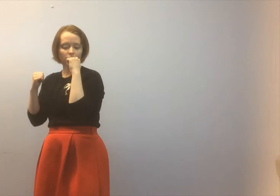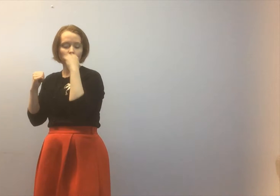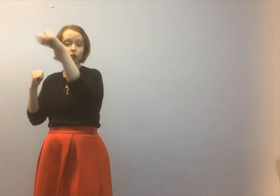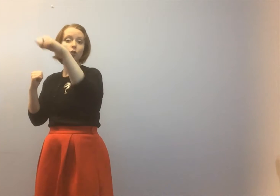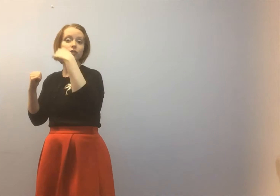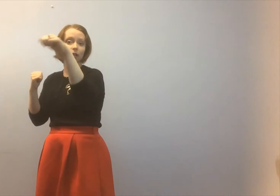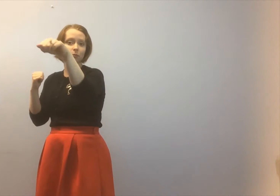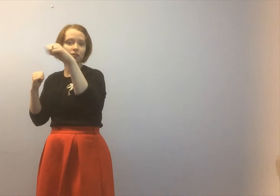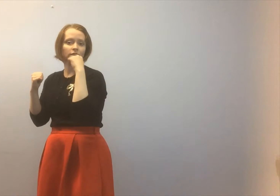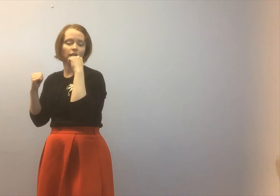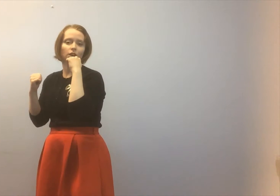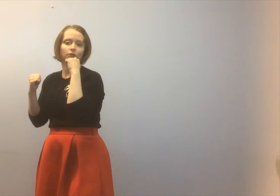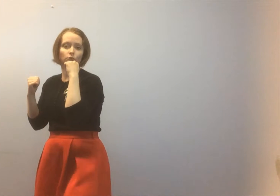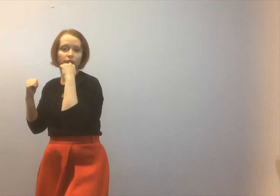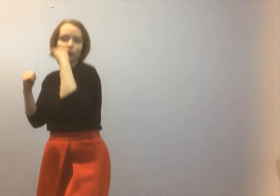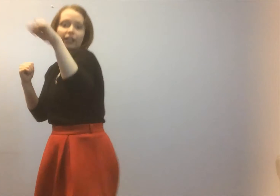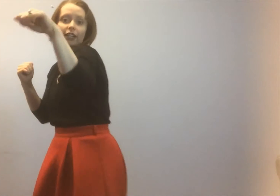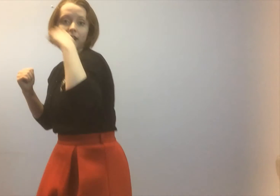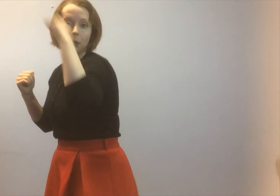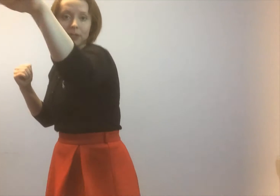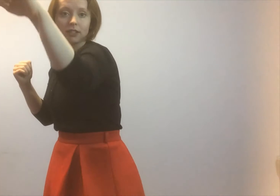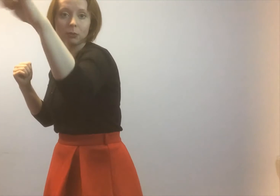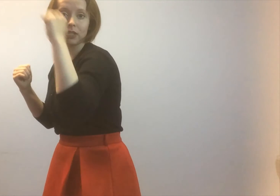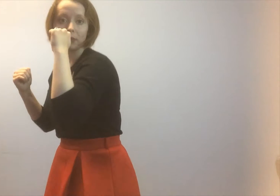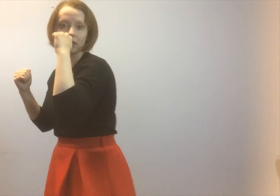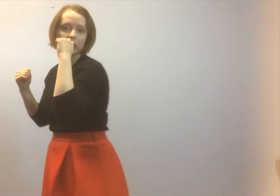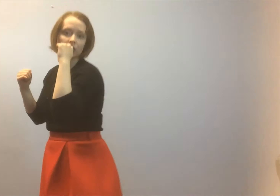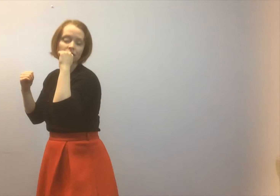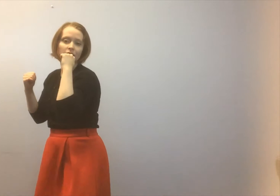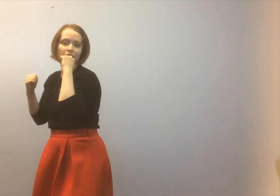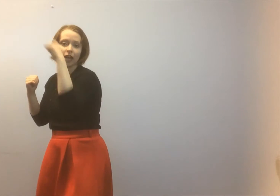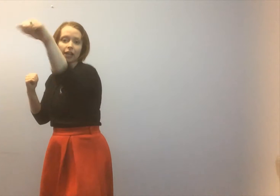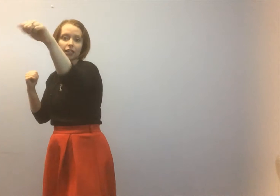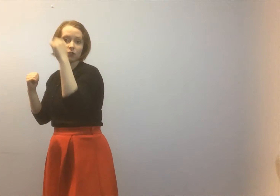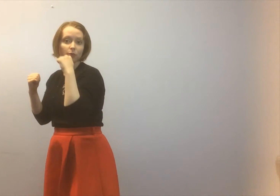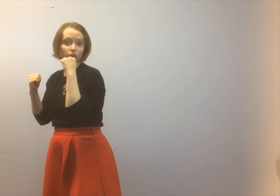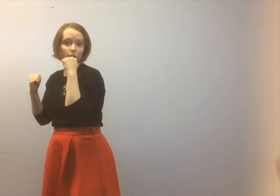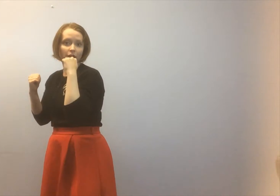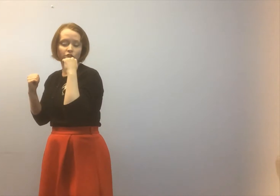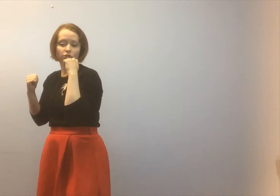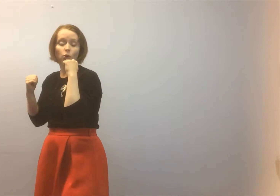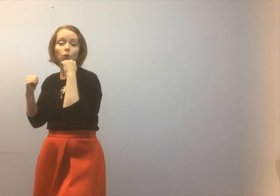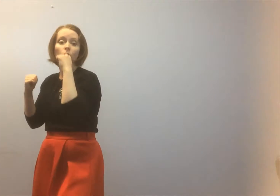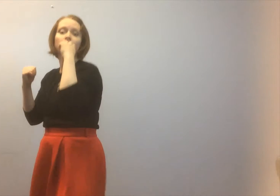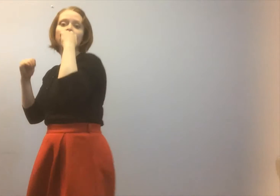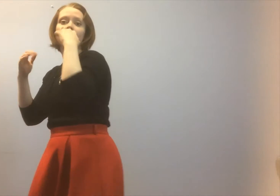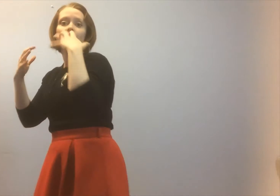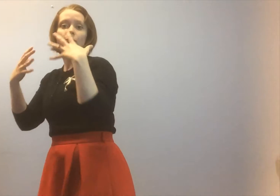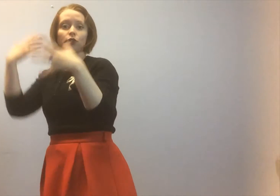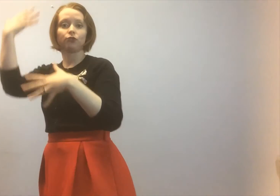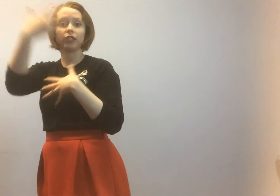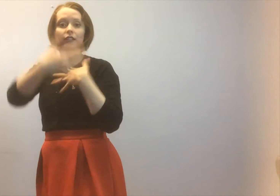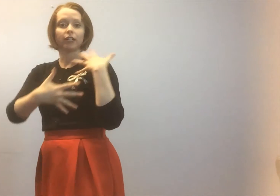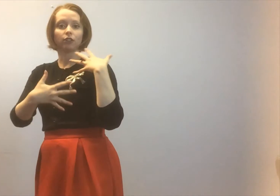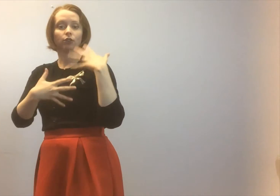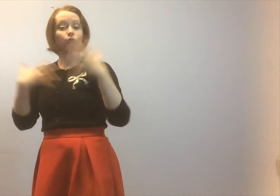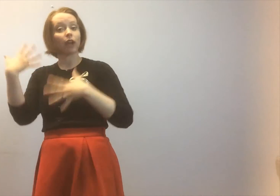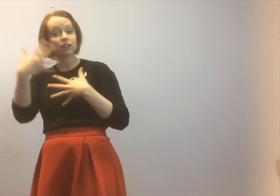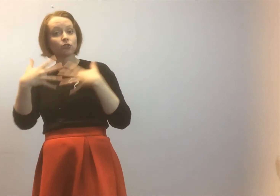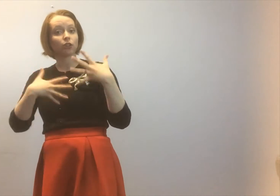close-ups you really want to get up in someone's business and give them a few punches or if you're feeling threatened or